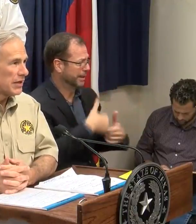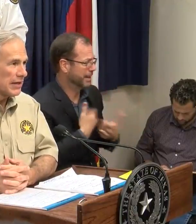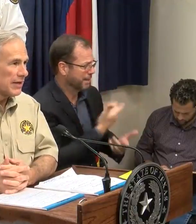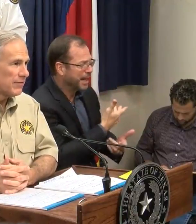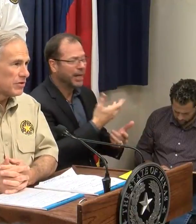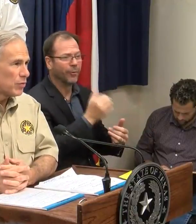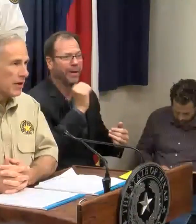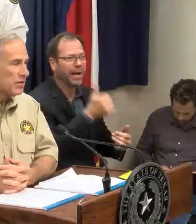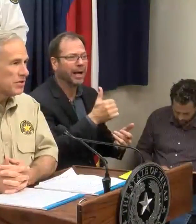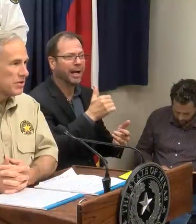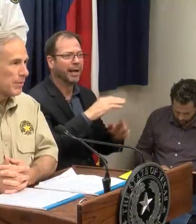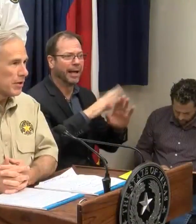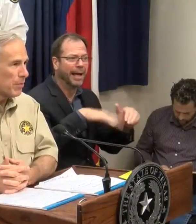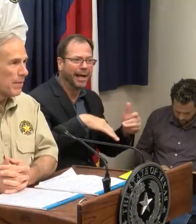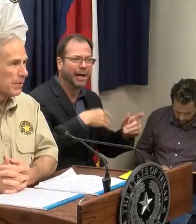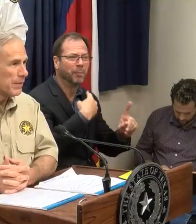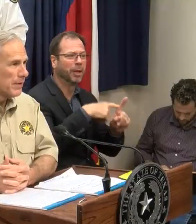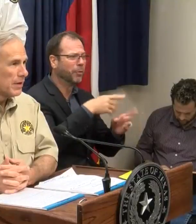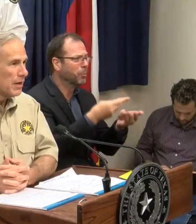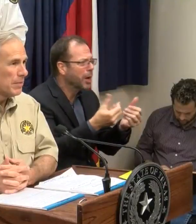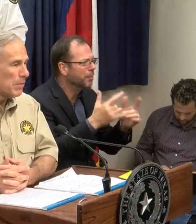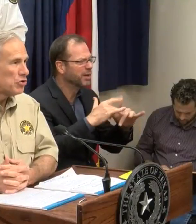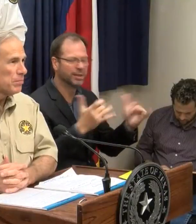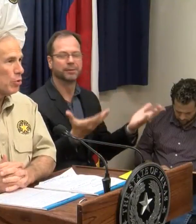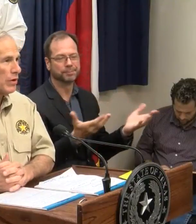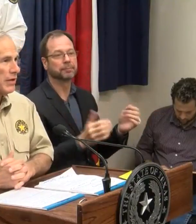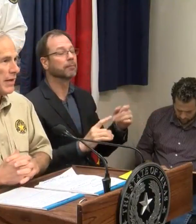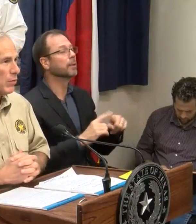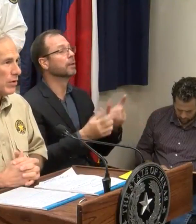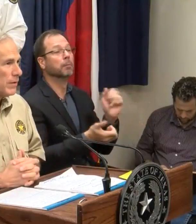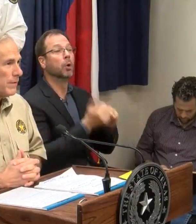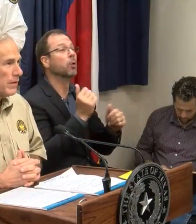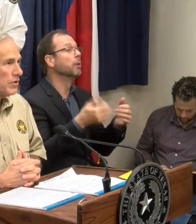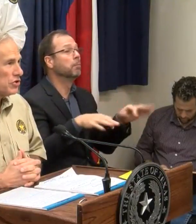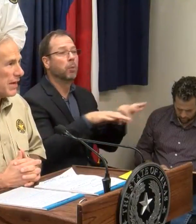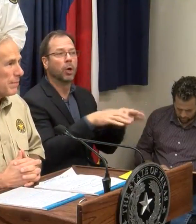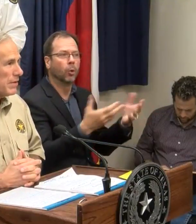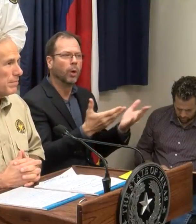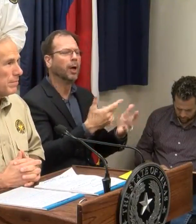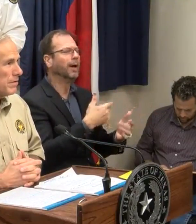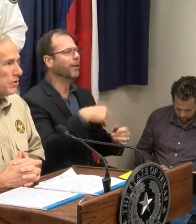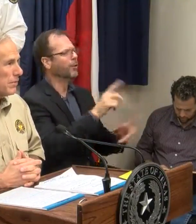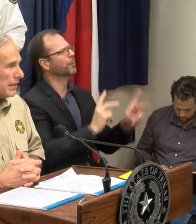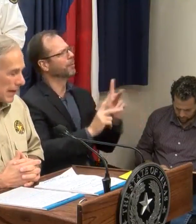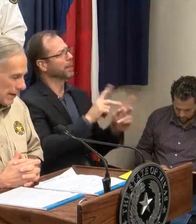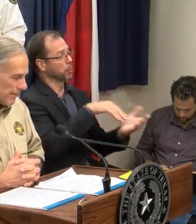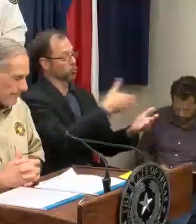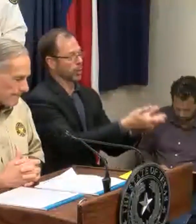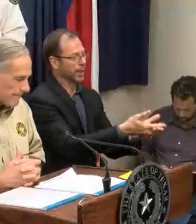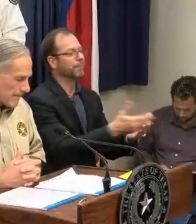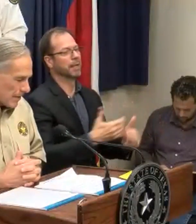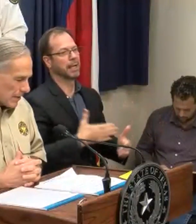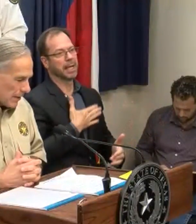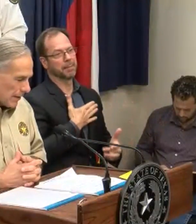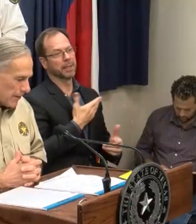place they lived as well as some of their property. But most importantly, they were just happy to be alive.